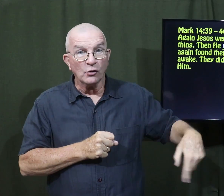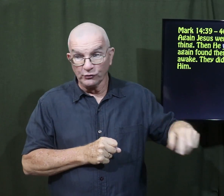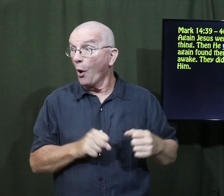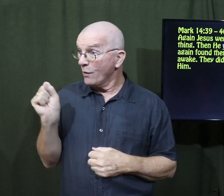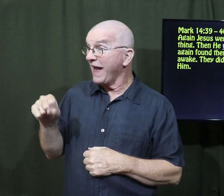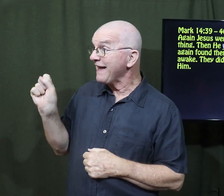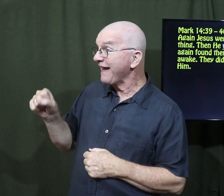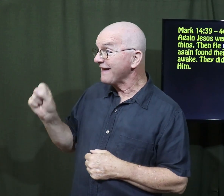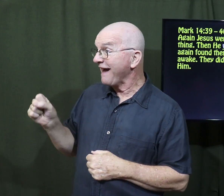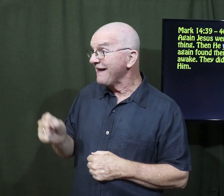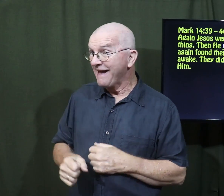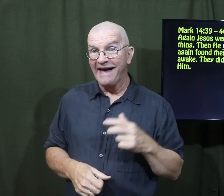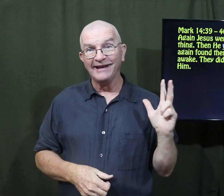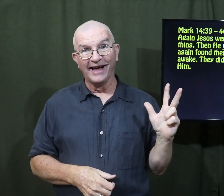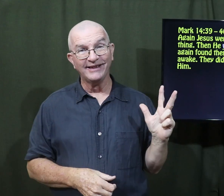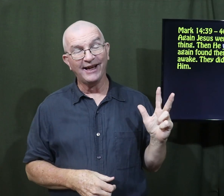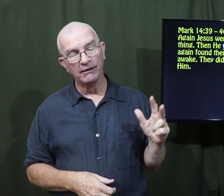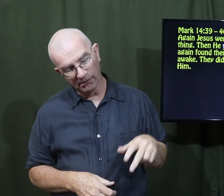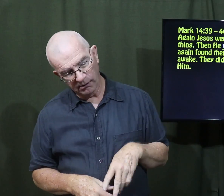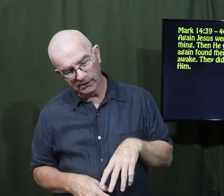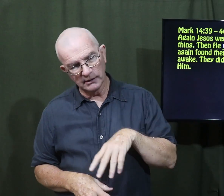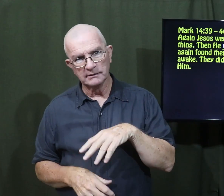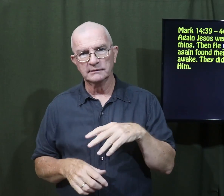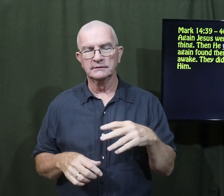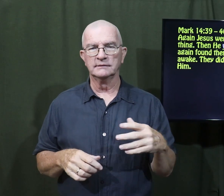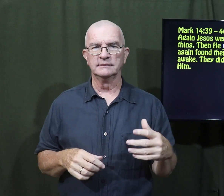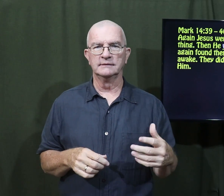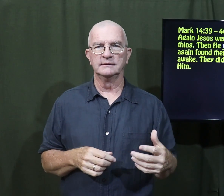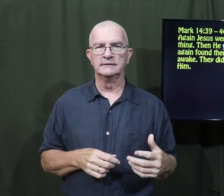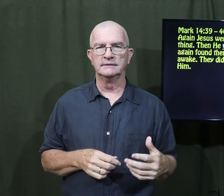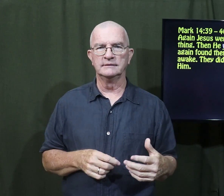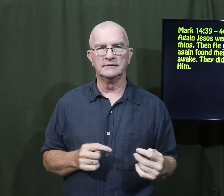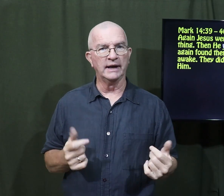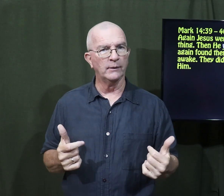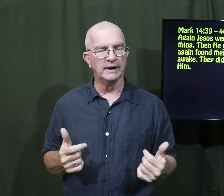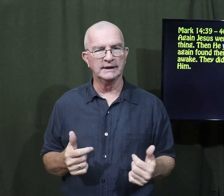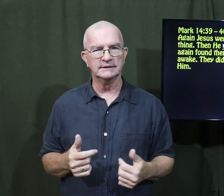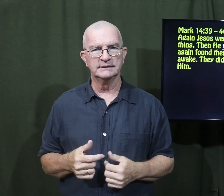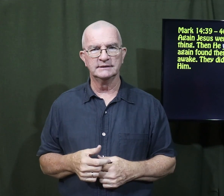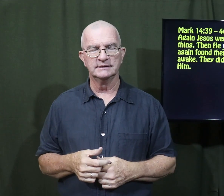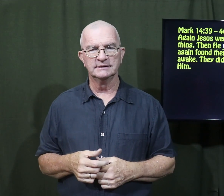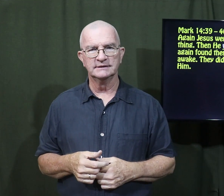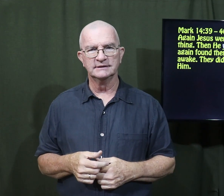strength. And they said yes, yes, yes, yes, and then fell asleep right away.